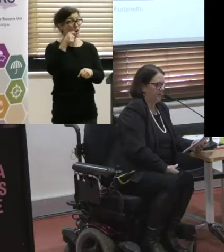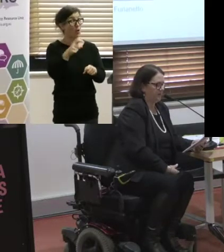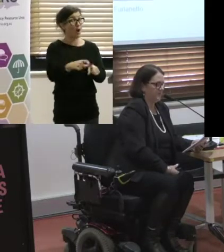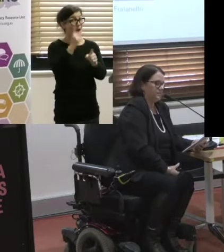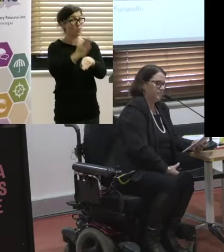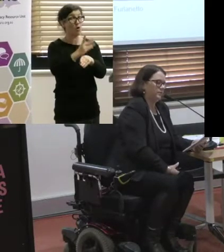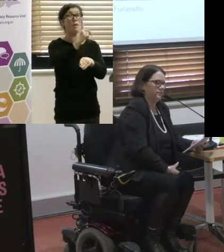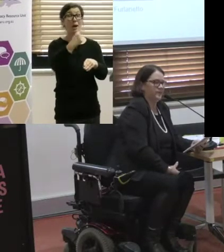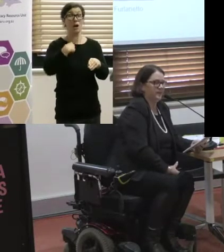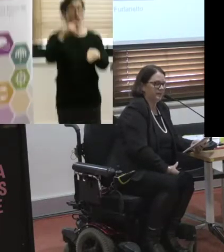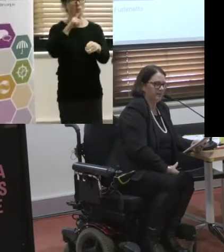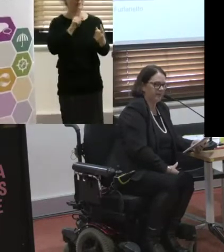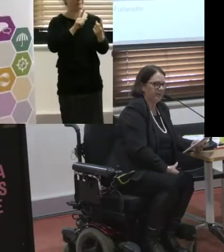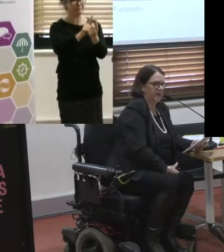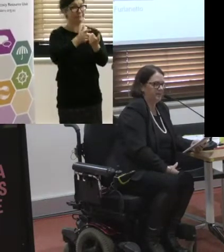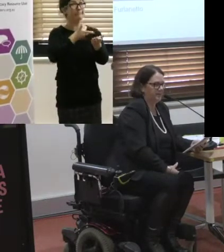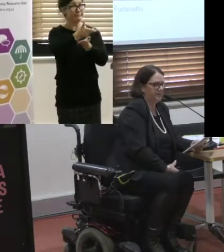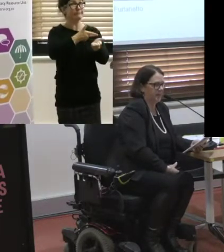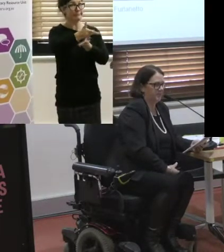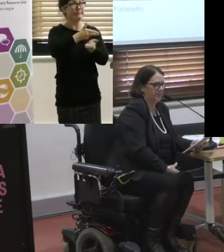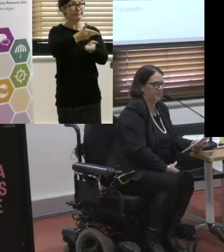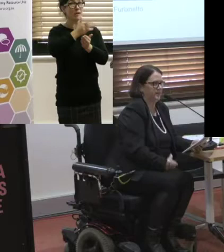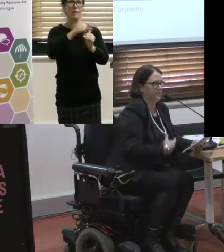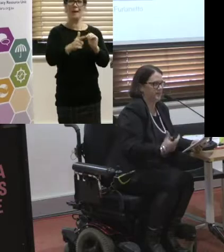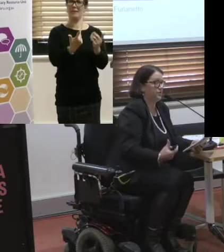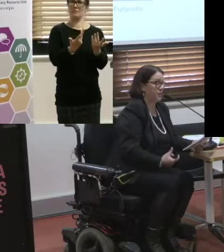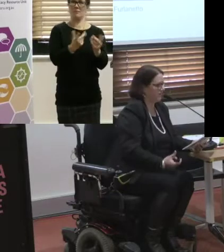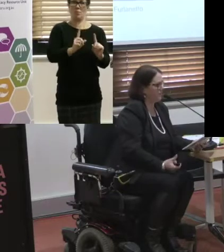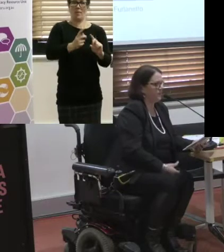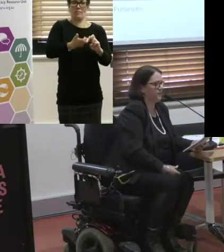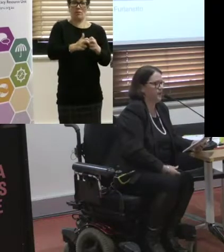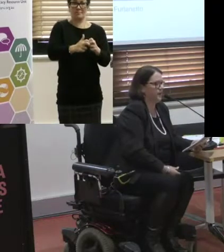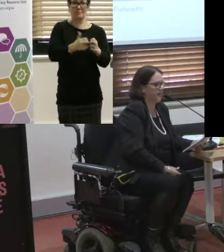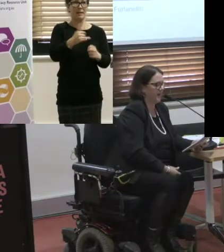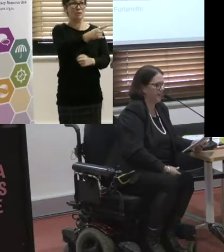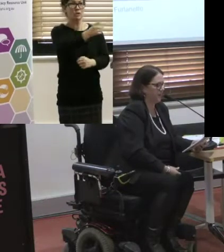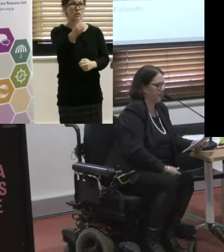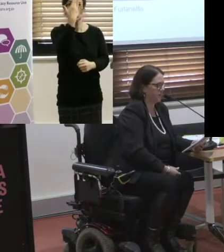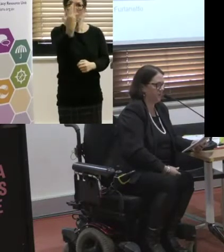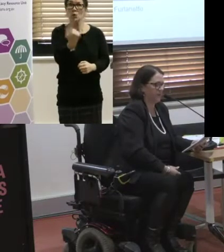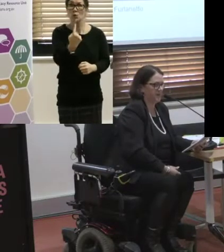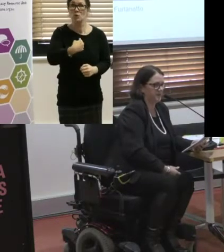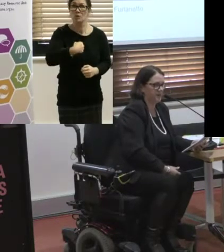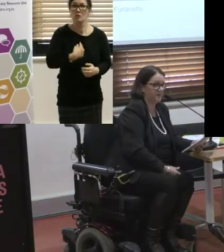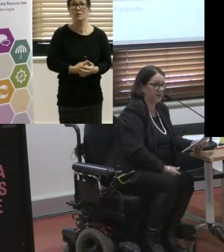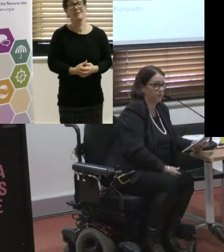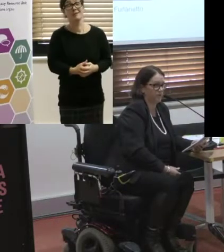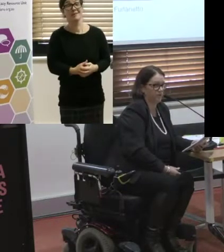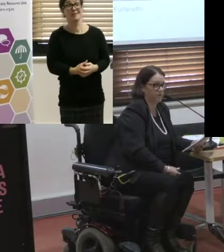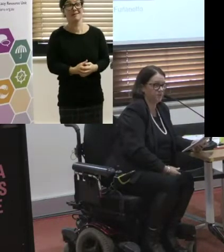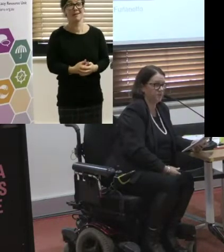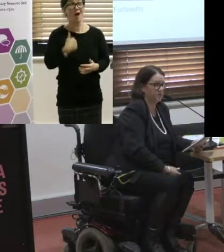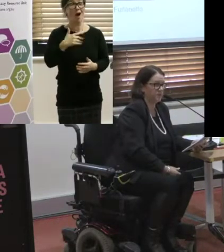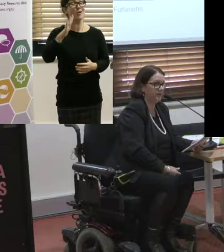So I just really wanted to make that really clear and really passionately. Those who don't know me know that I don't mind asking some hard